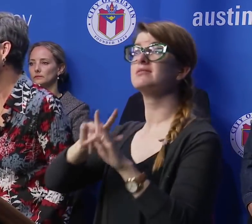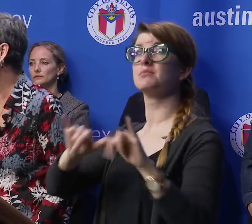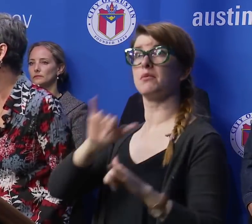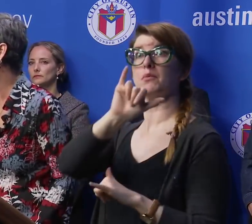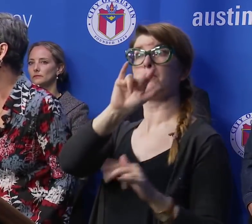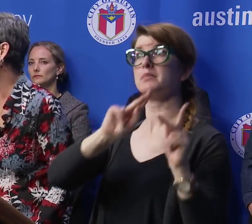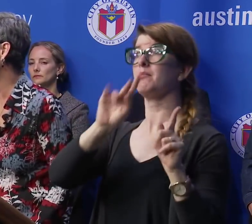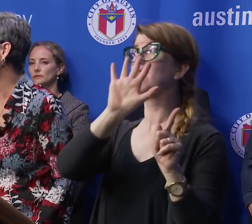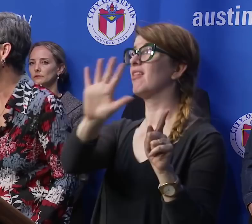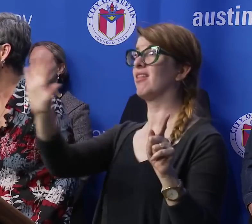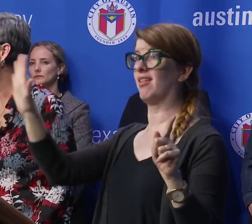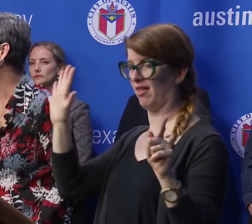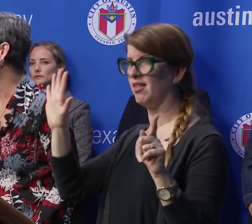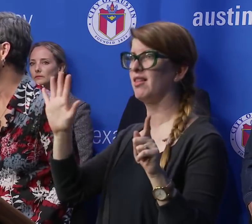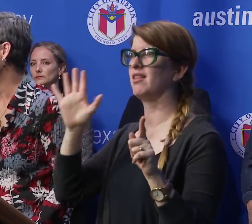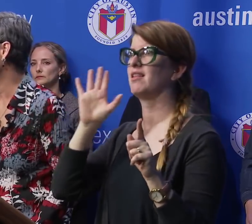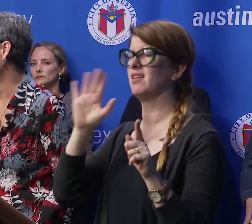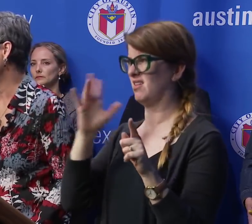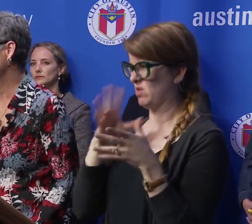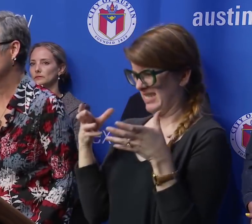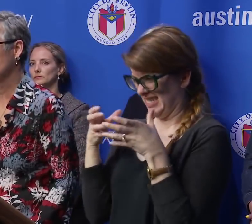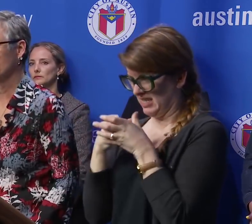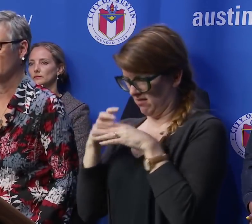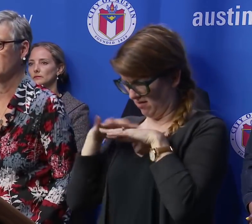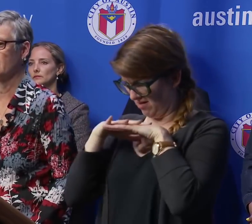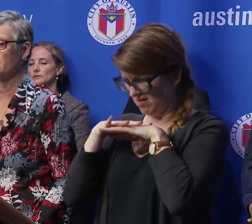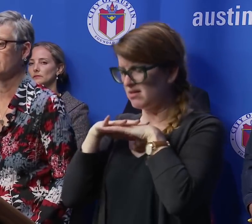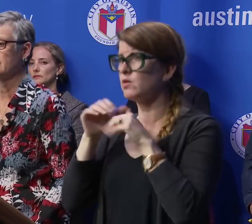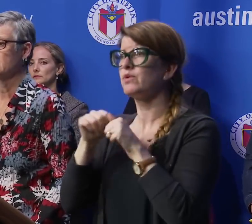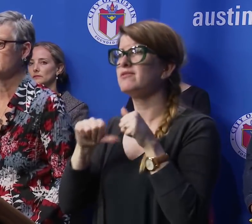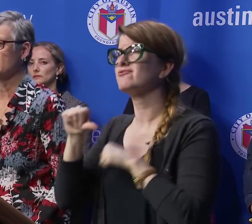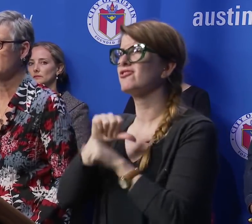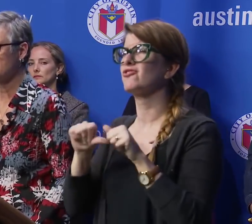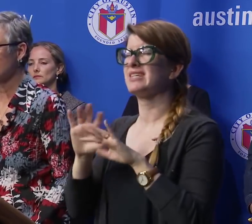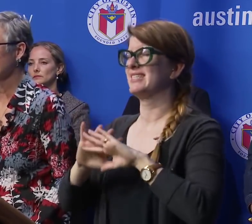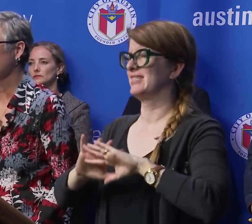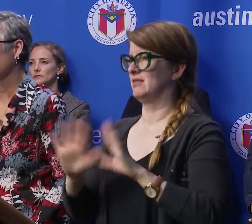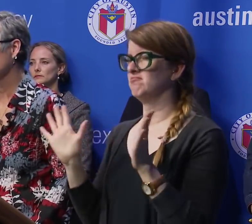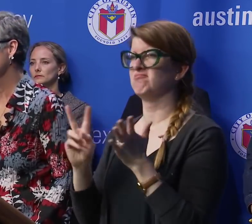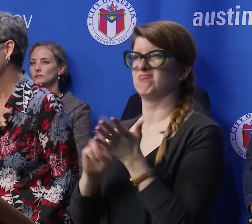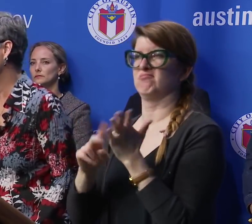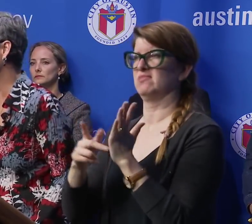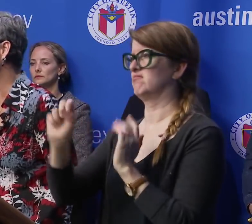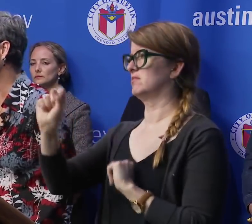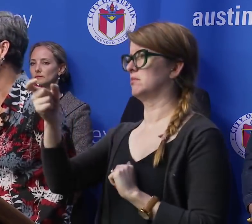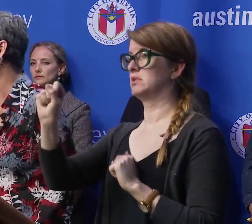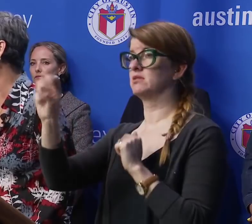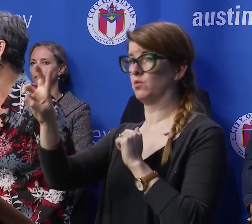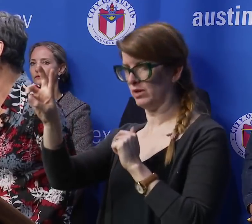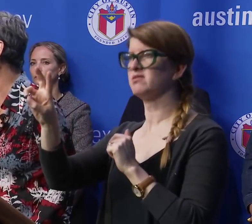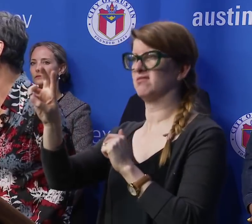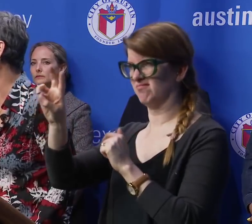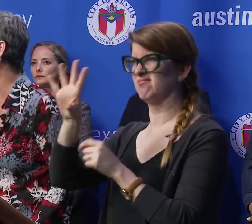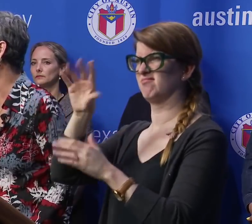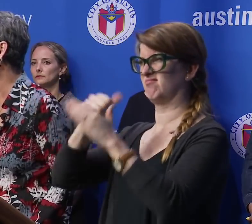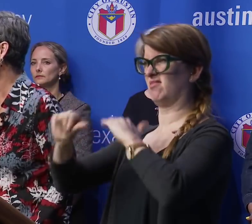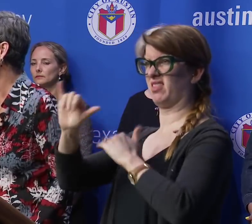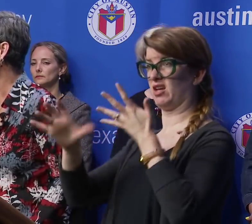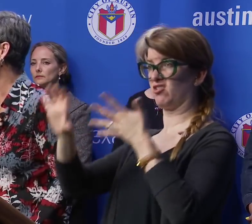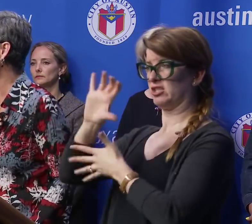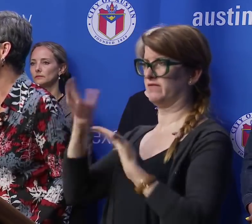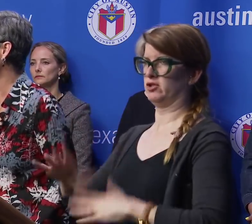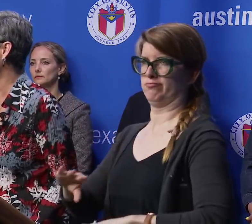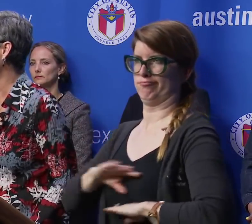be expected to be in close and sustained proximity with one another. So clearly South by Southwest would fall under that criteria,